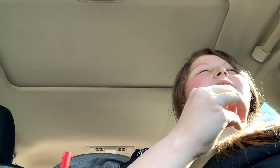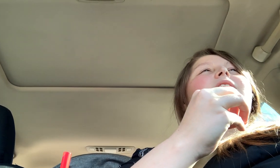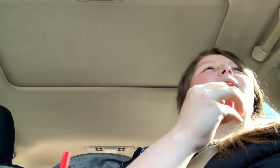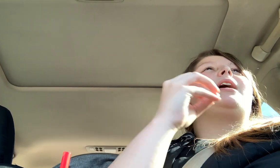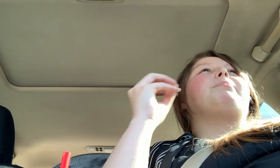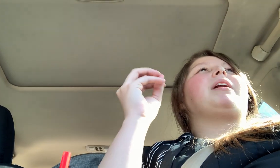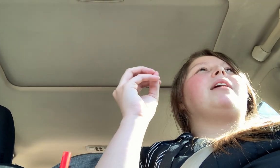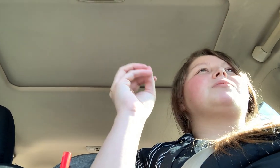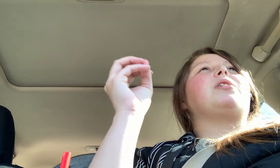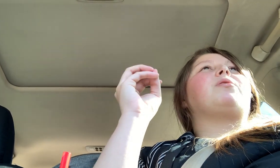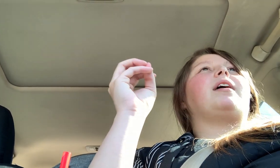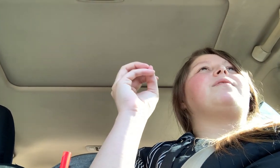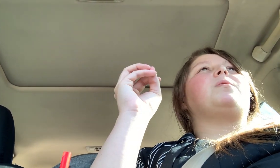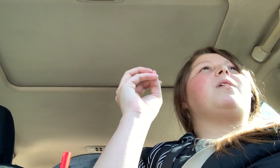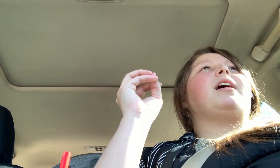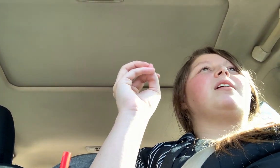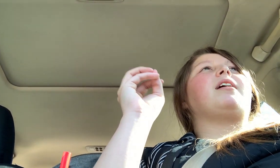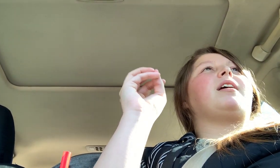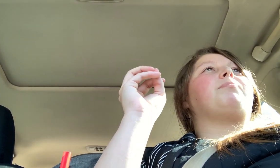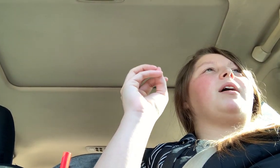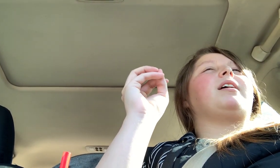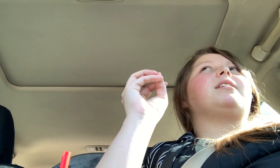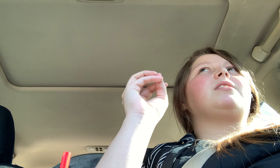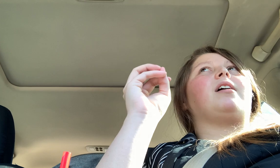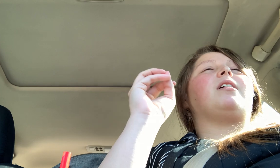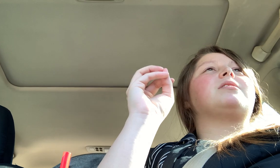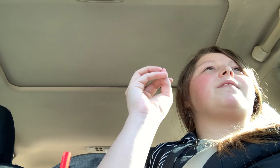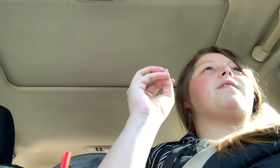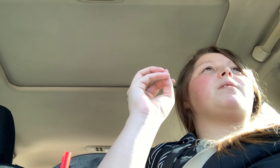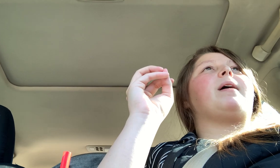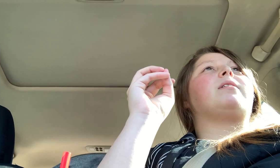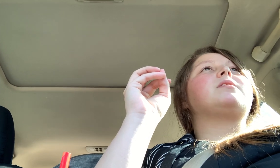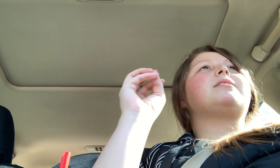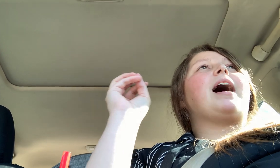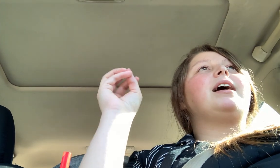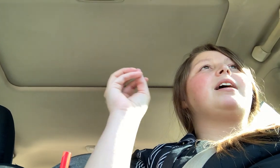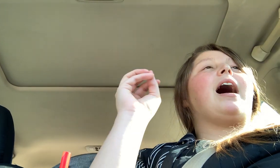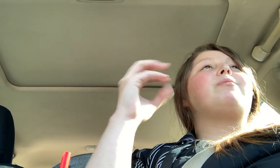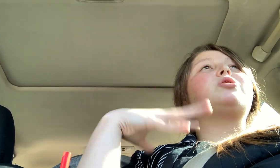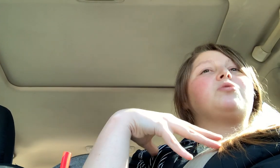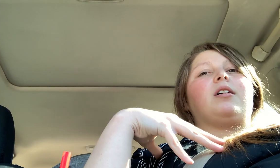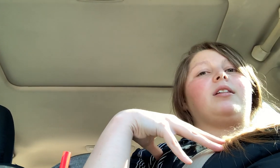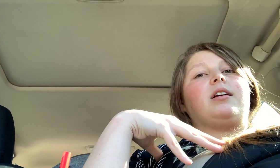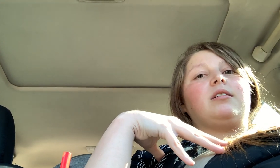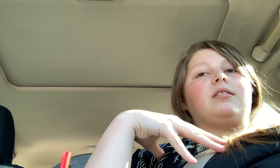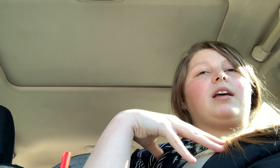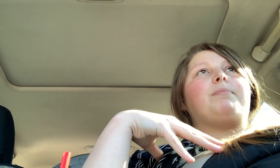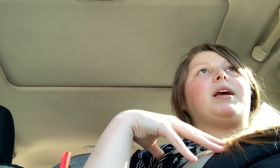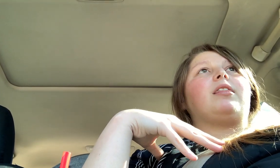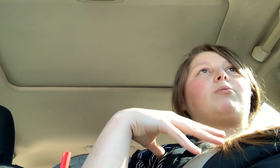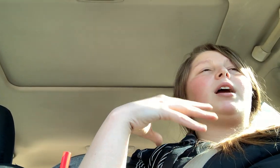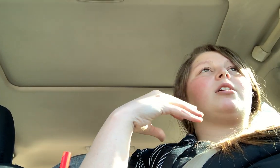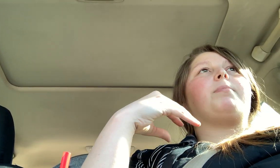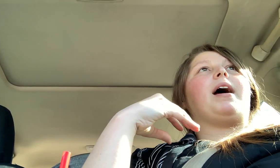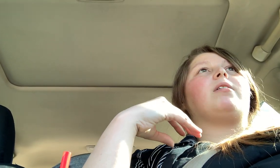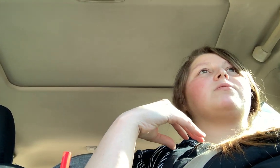but I'm so grateful. I did not get pregnant until I lost that 50 pounds. Cause I, I was struggling like being 300 pounds